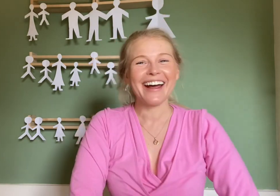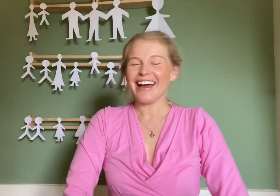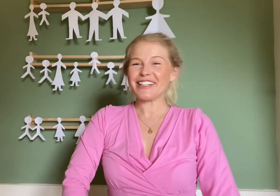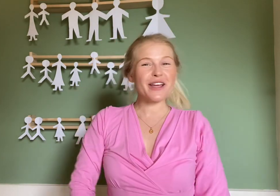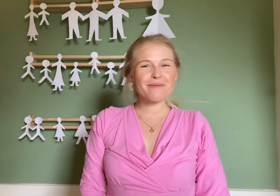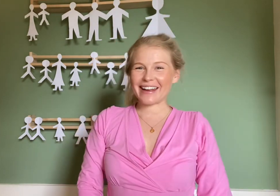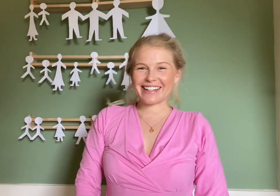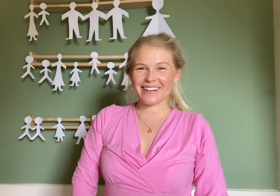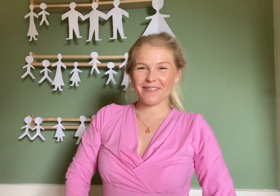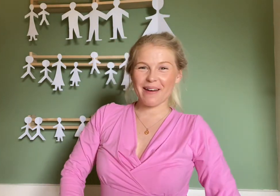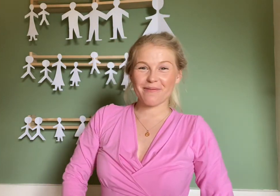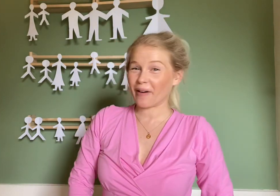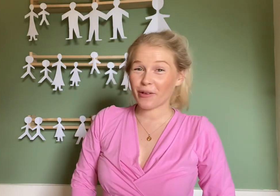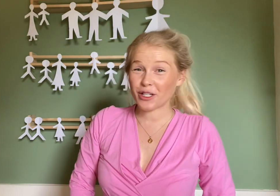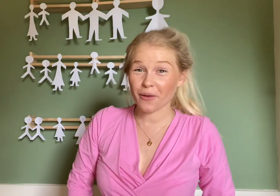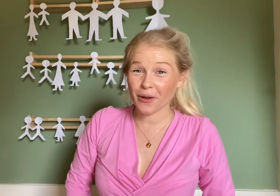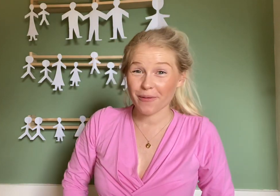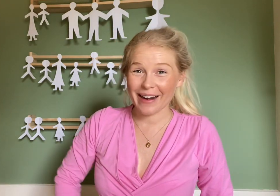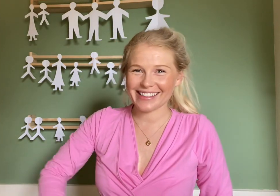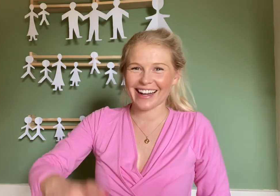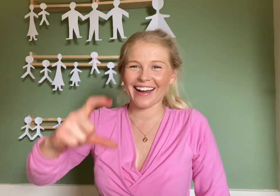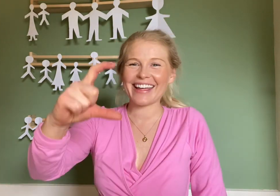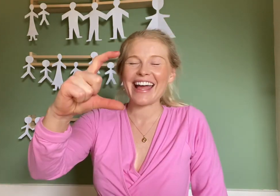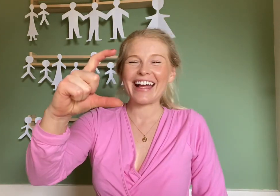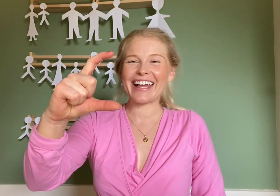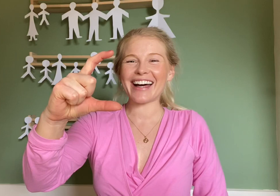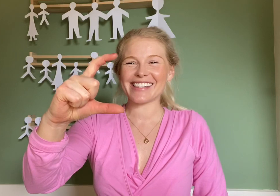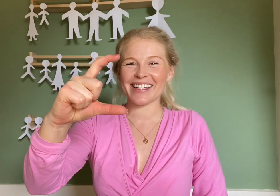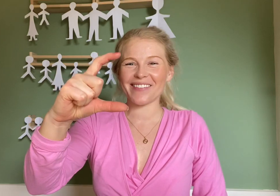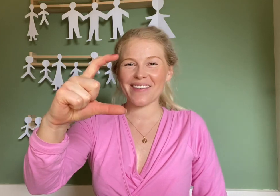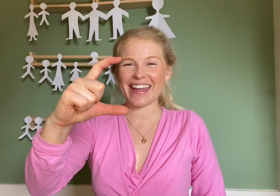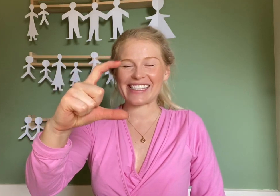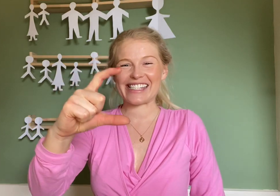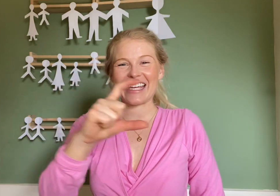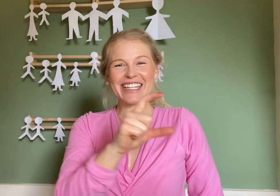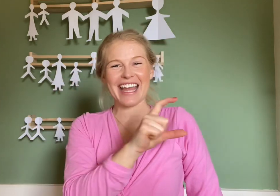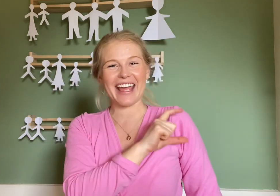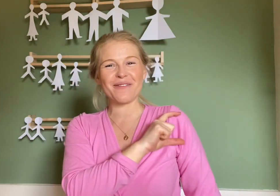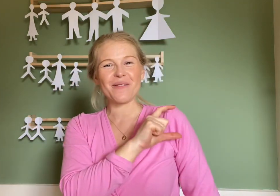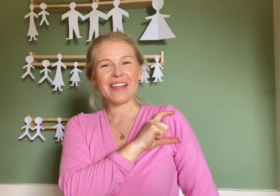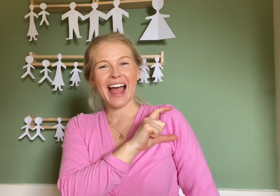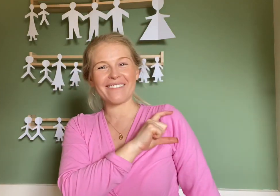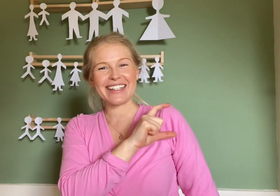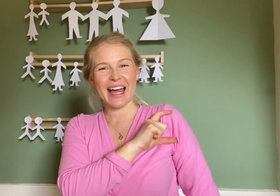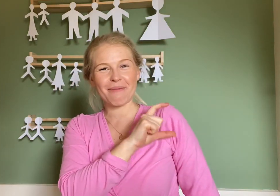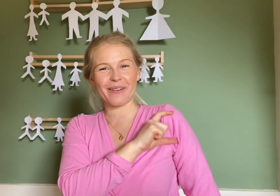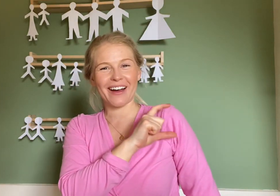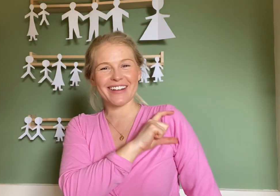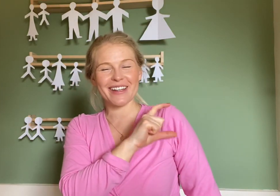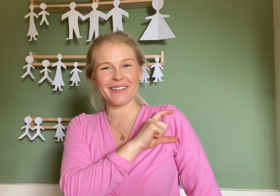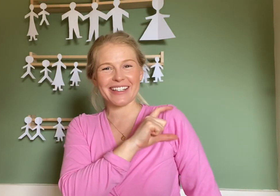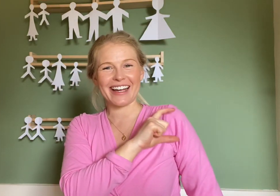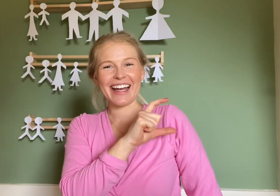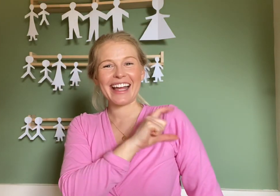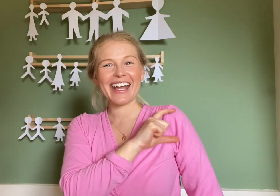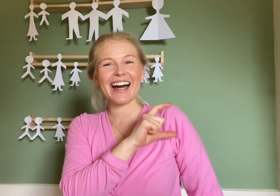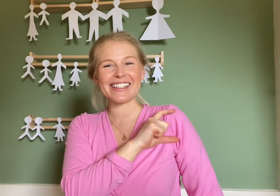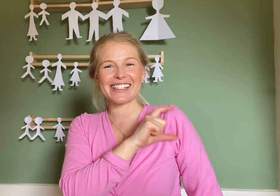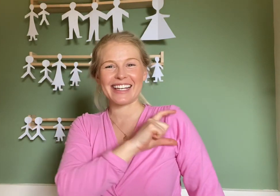Too many to remember. I'm not sure what your brains are like. Cousin, we make a C shape and we tap on our shoulder. Cousin,